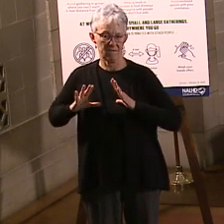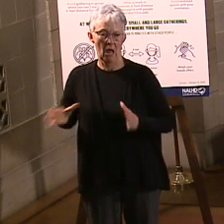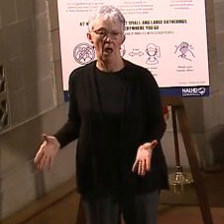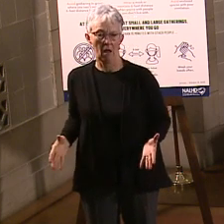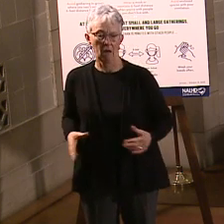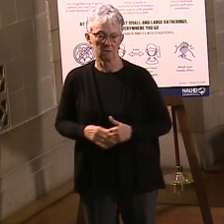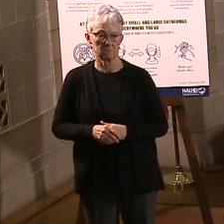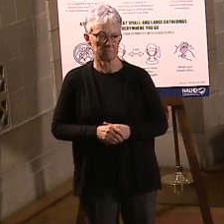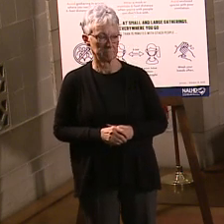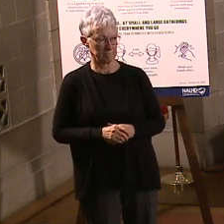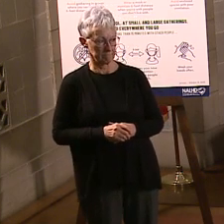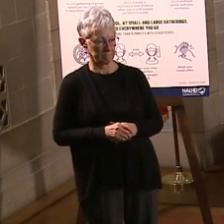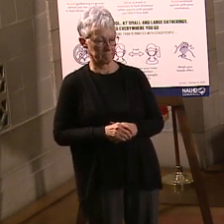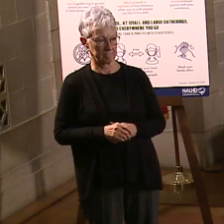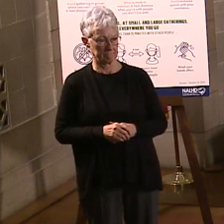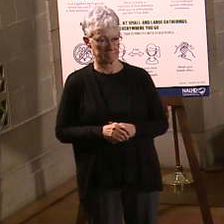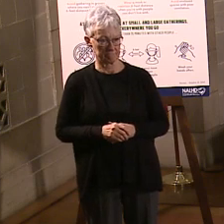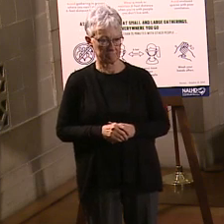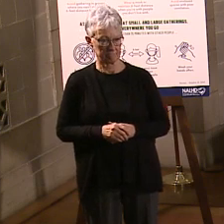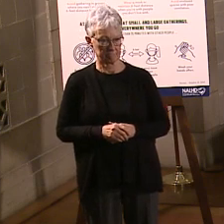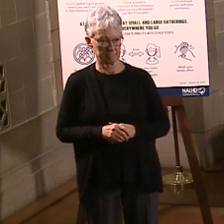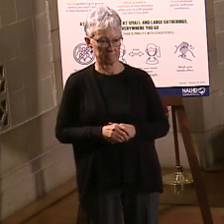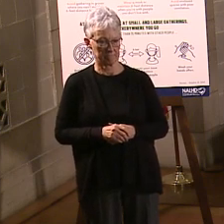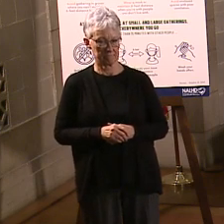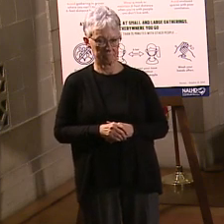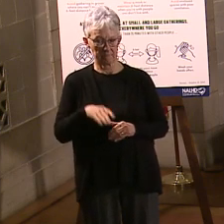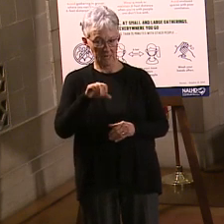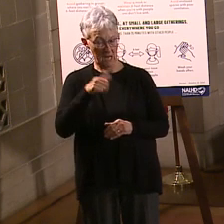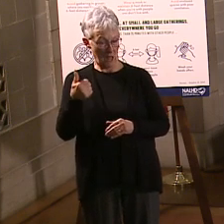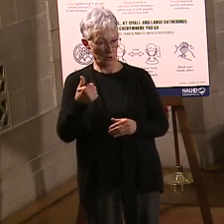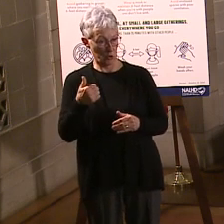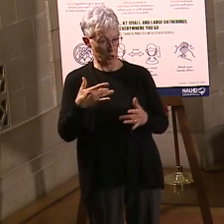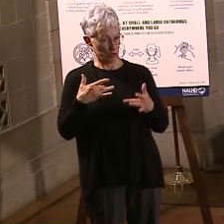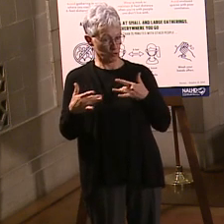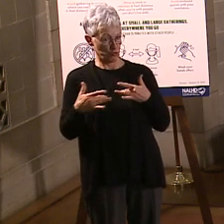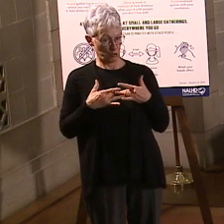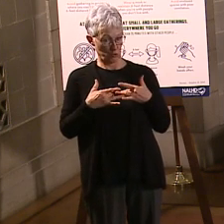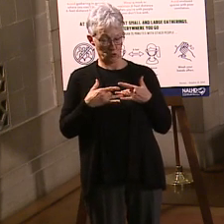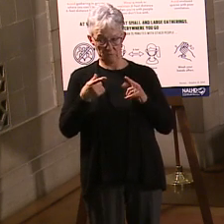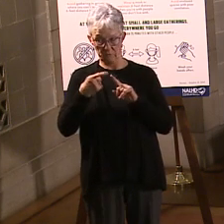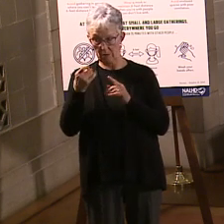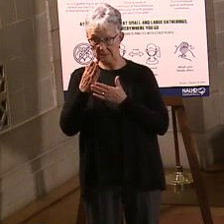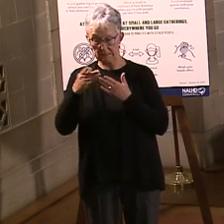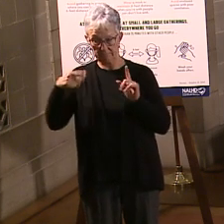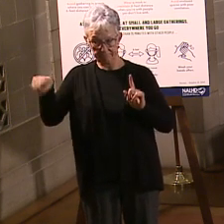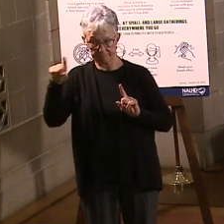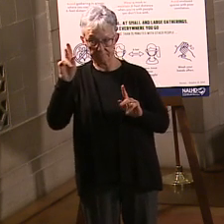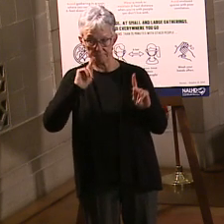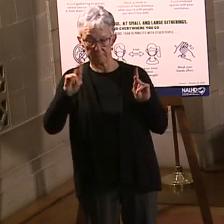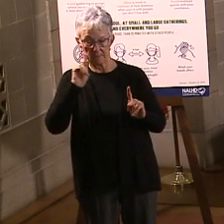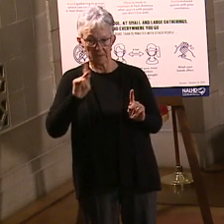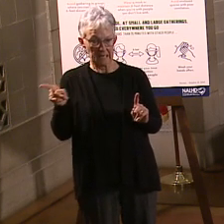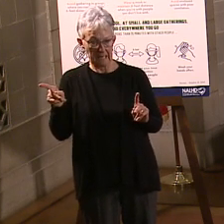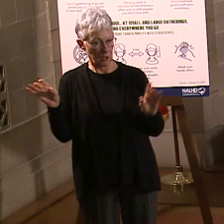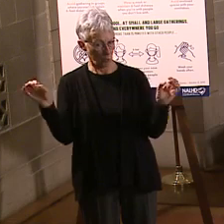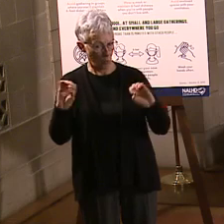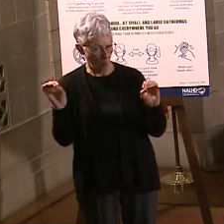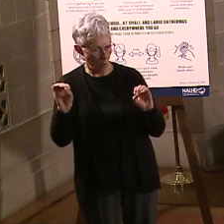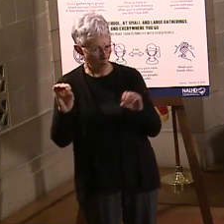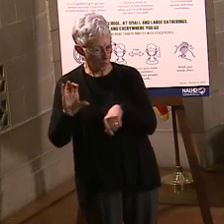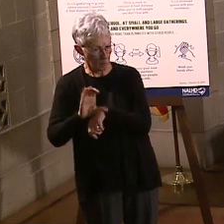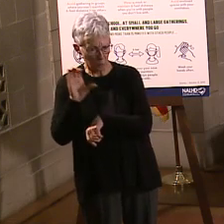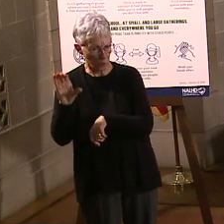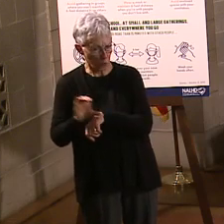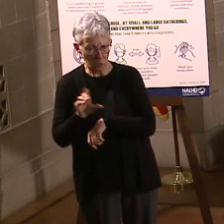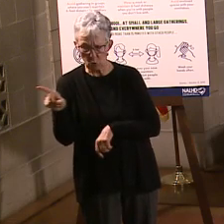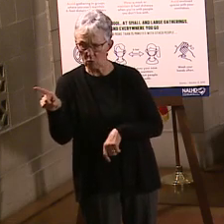about how that works in a minute. Other things, concerns that people sometimes have is if you don't have a computer or a smartphone or you just